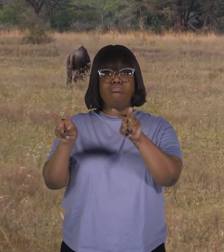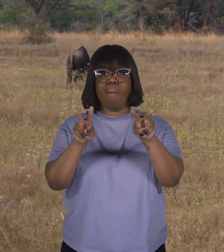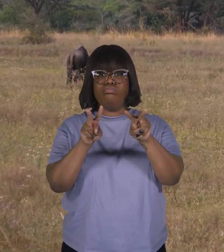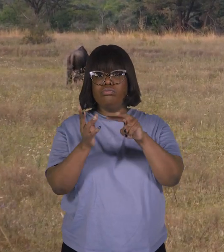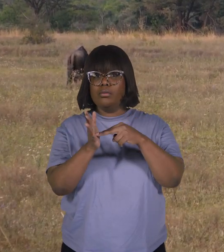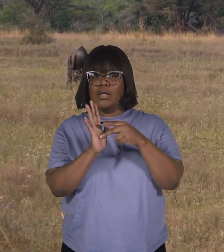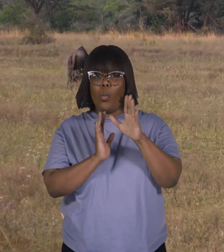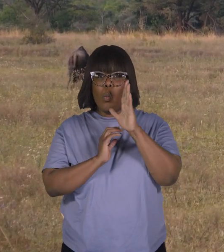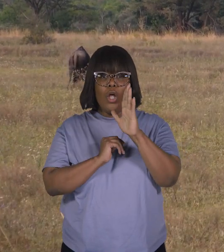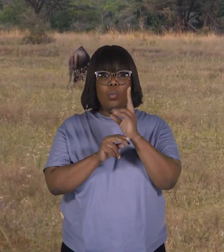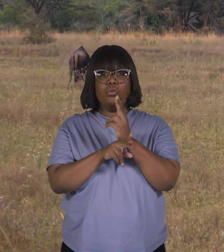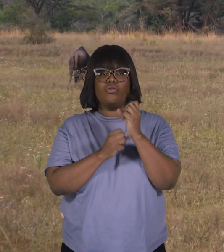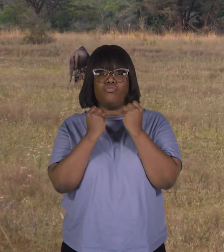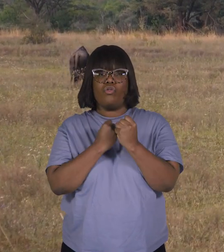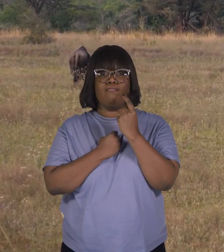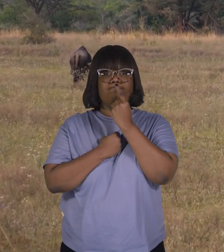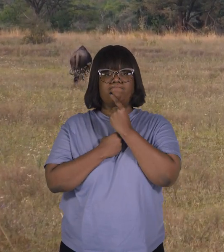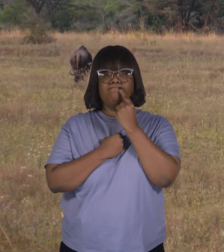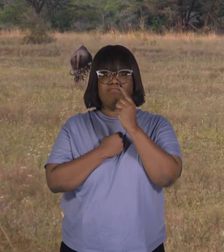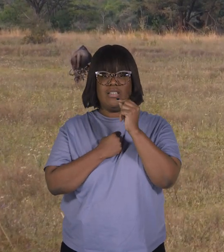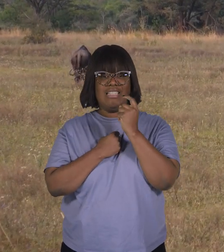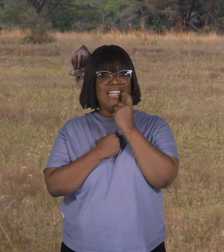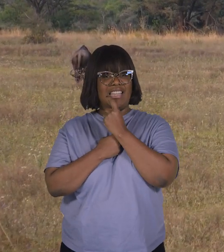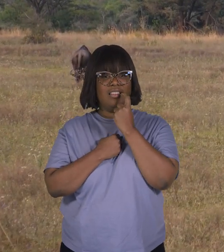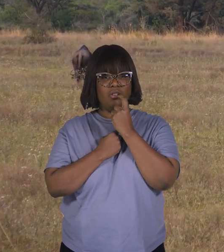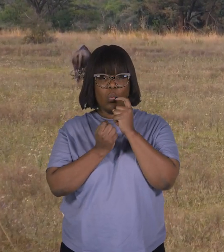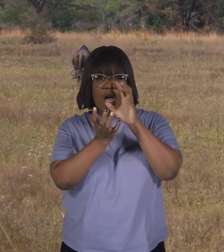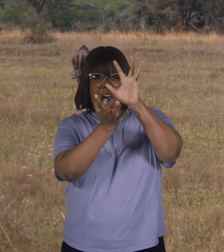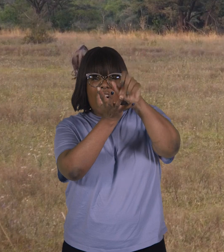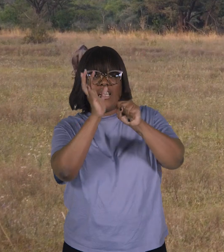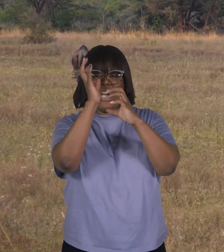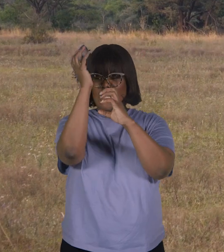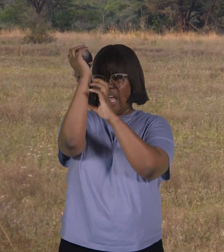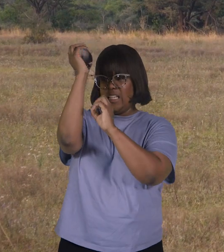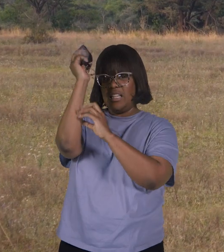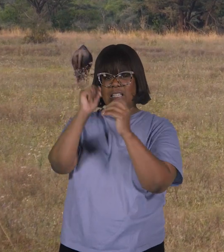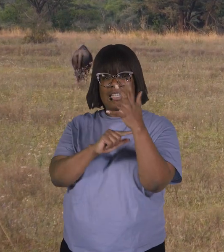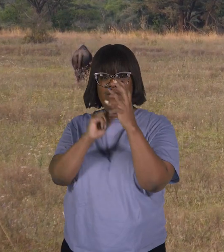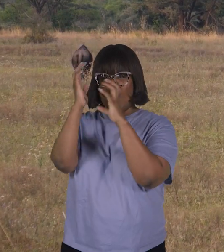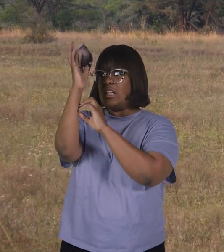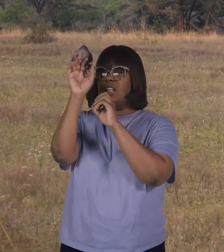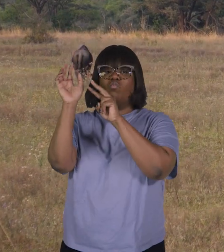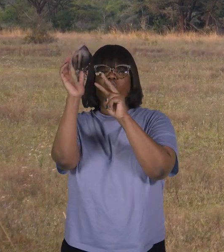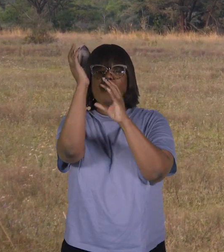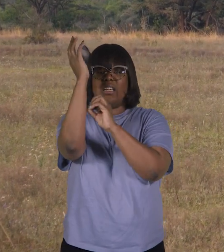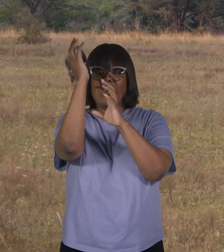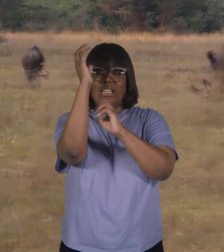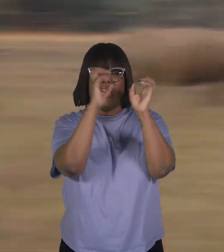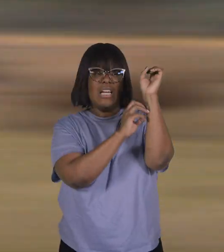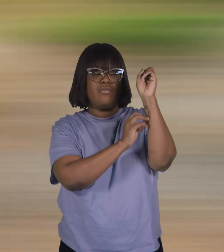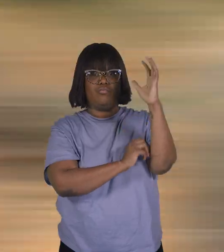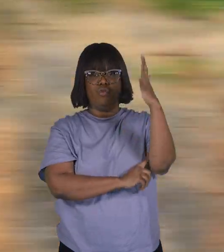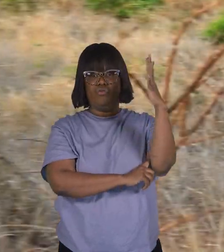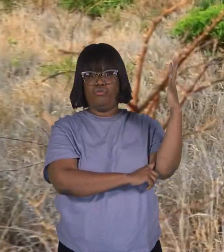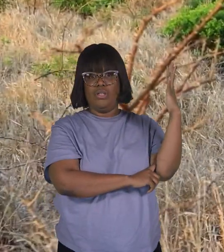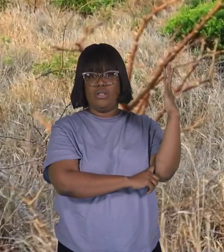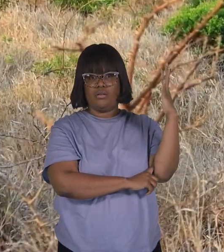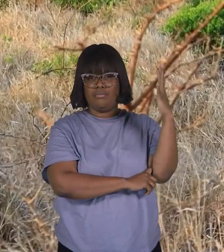means they use their strong lips and teeth to pluck leaves and branches from trees and bushes. You could think of them